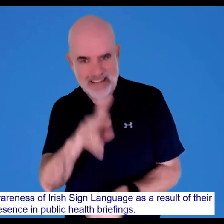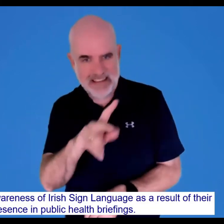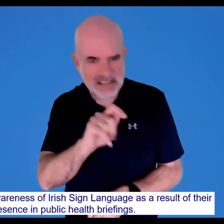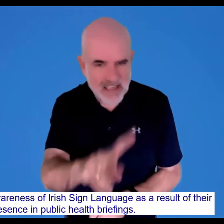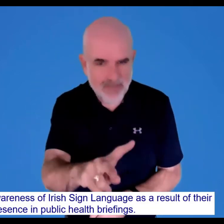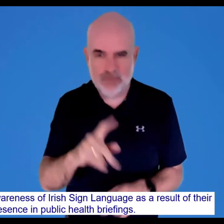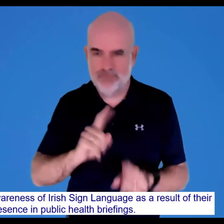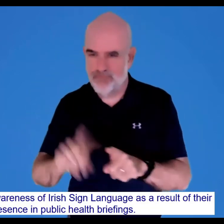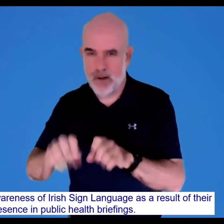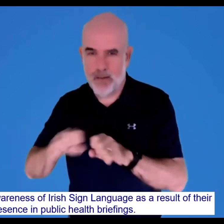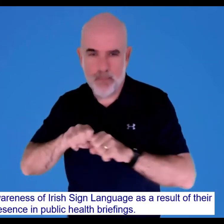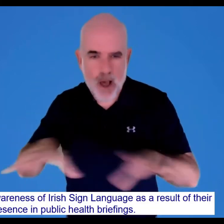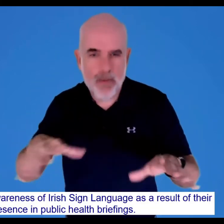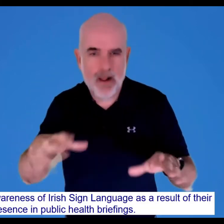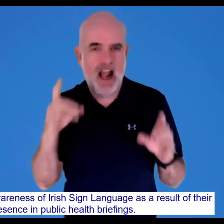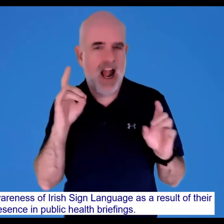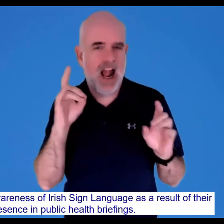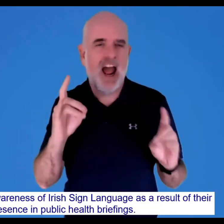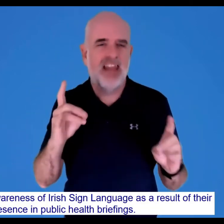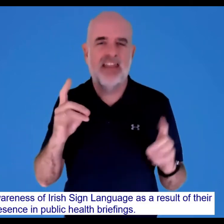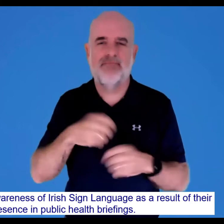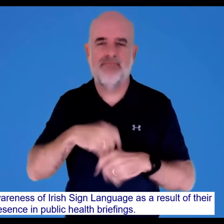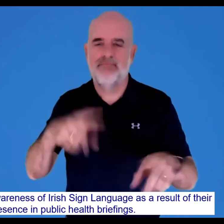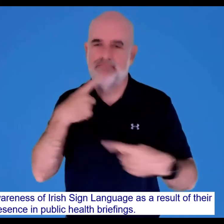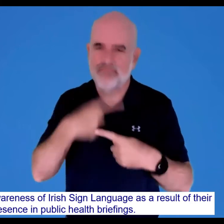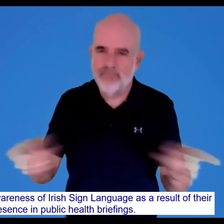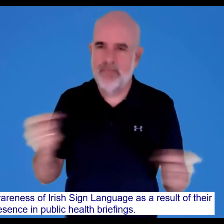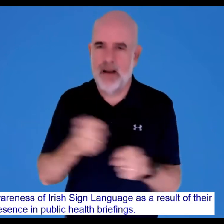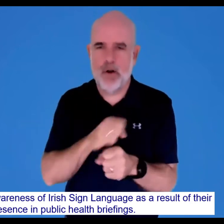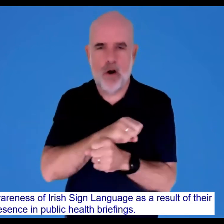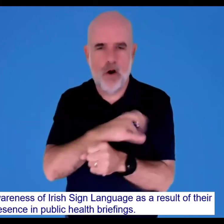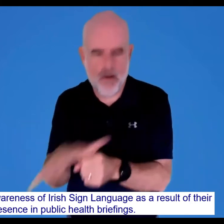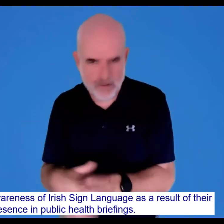Irish Sign Language as a result of their presence in public health briefings.